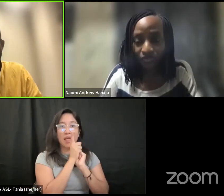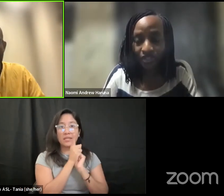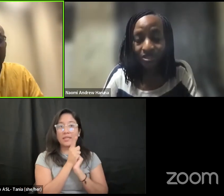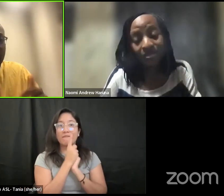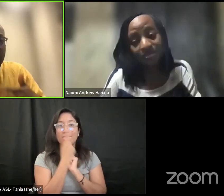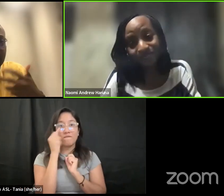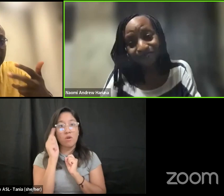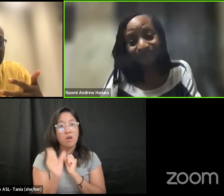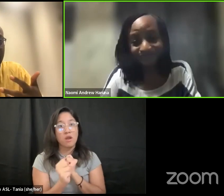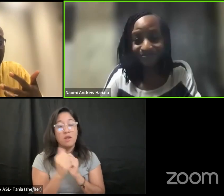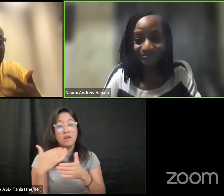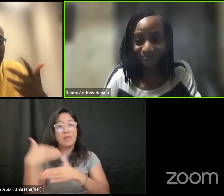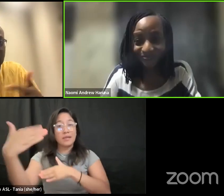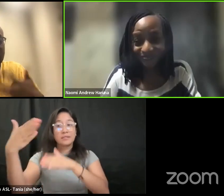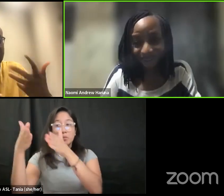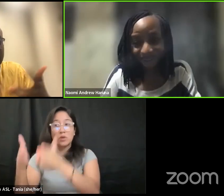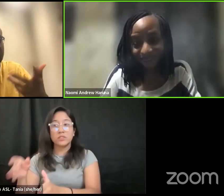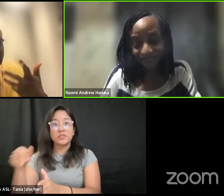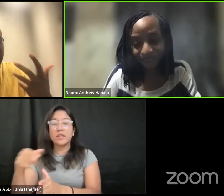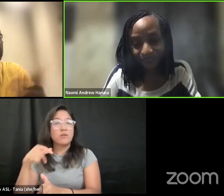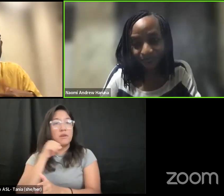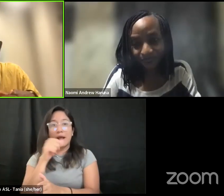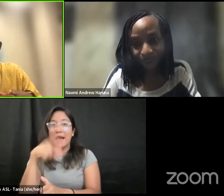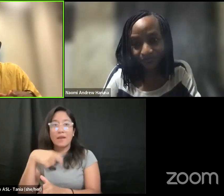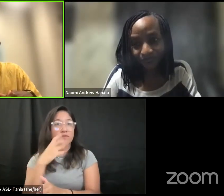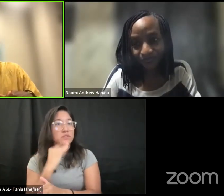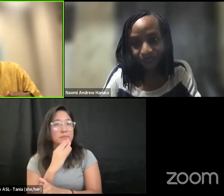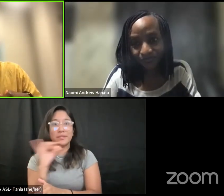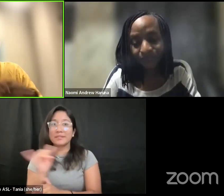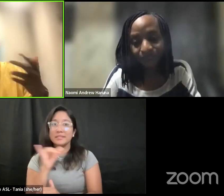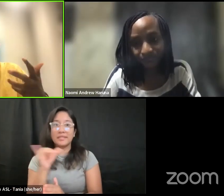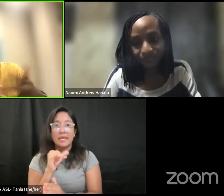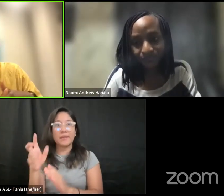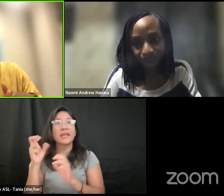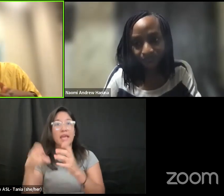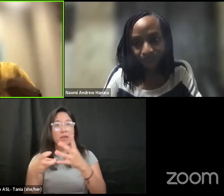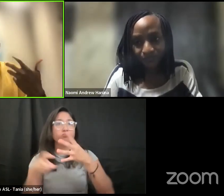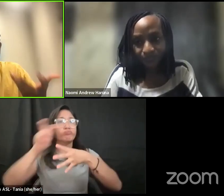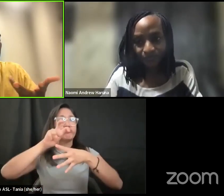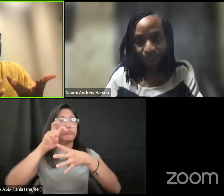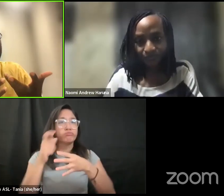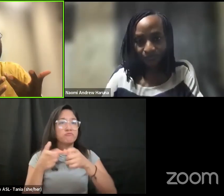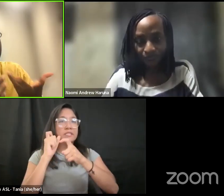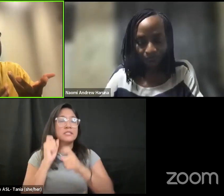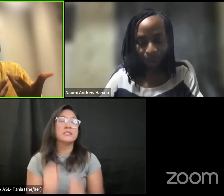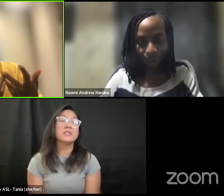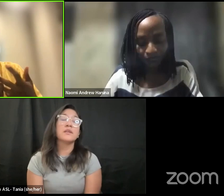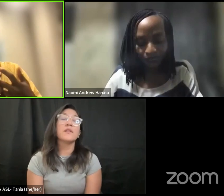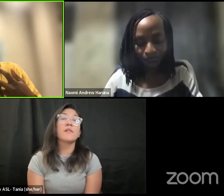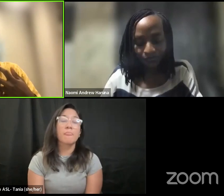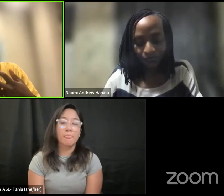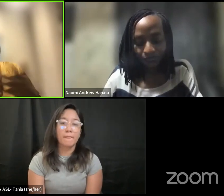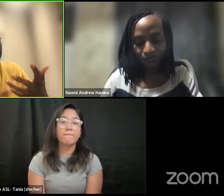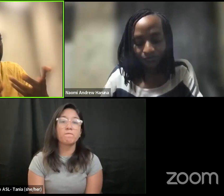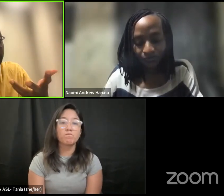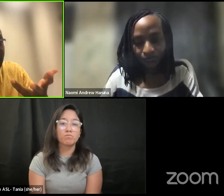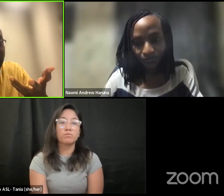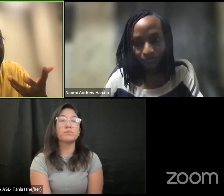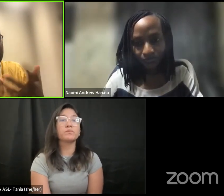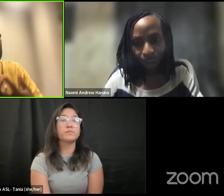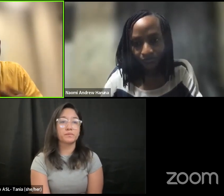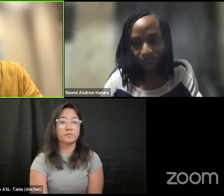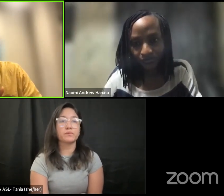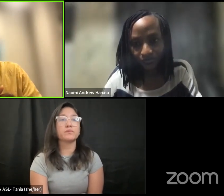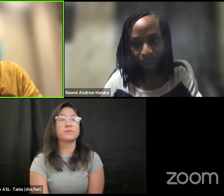exactly yeah that's this is some of those key points and i'm and i'm hearing you speak the other thing also to think about as you again